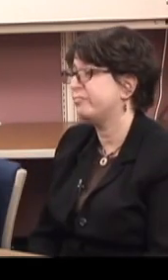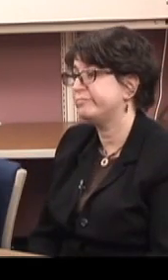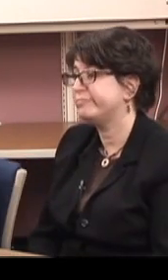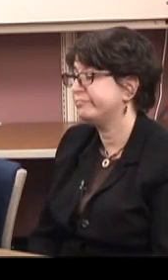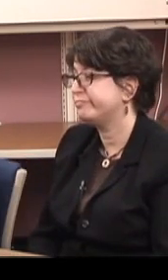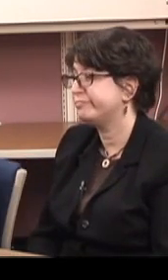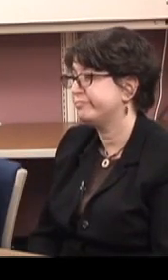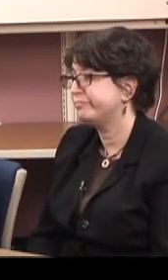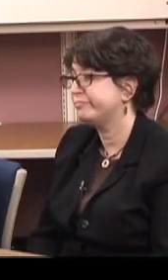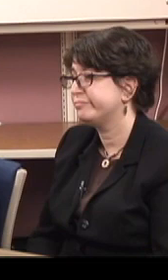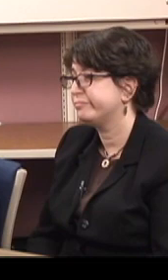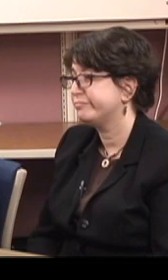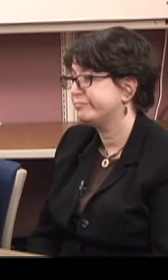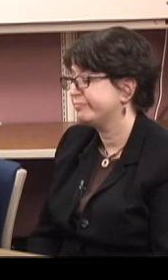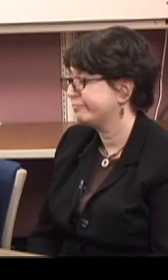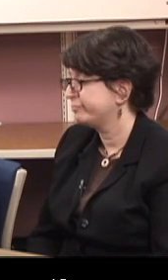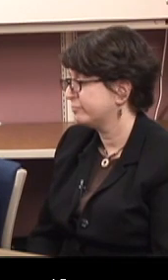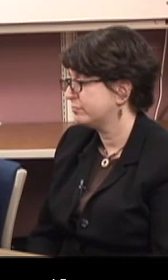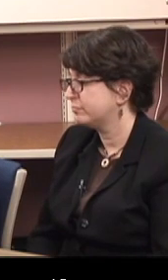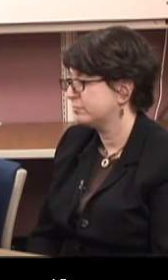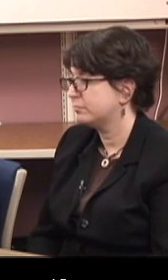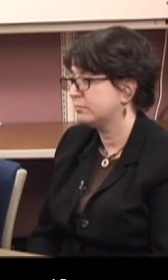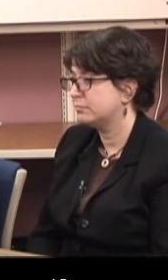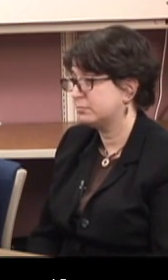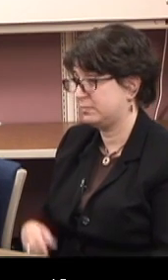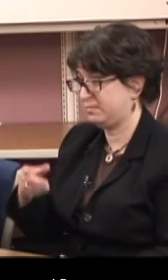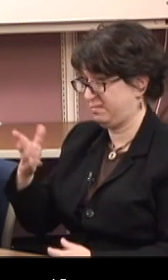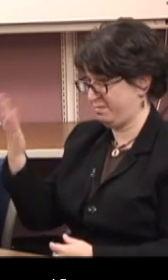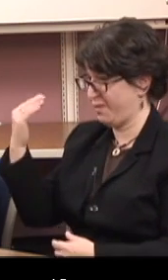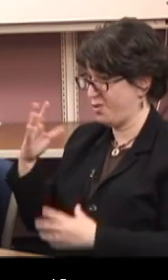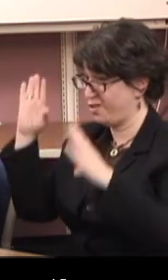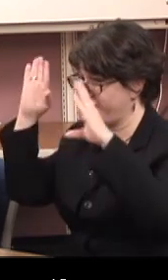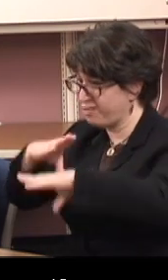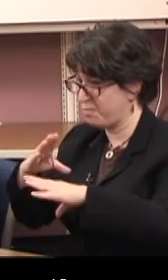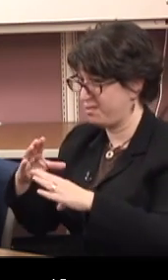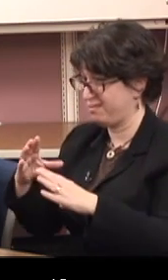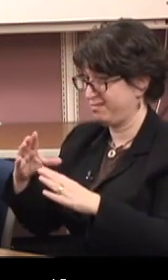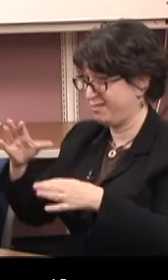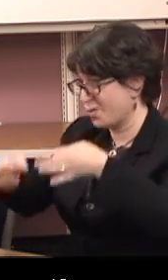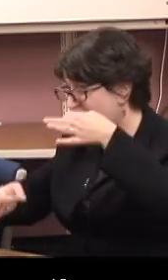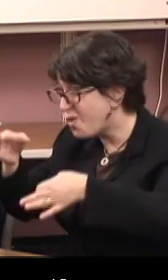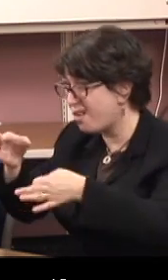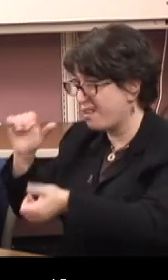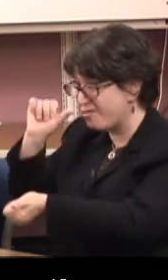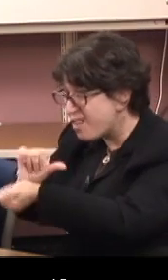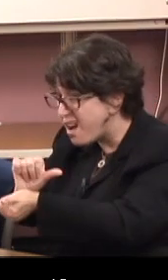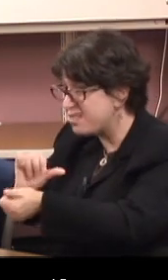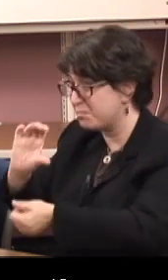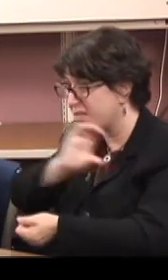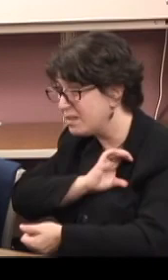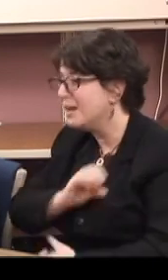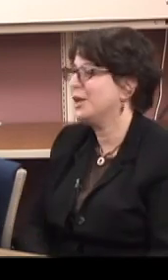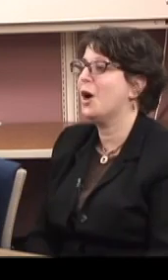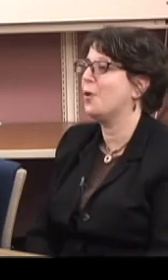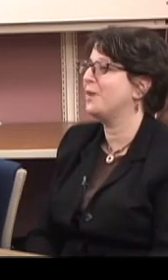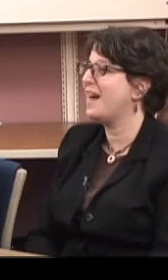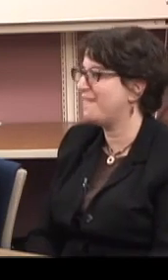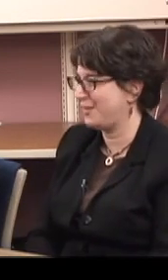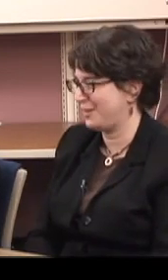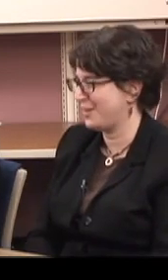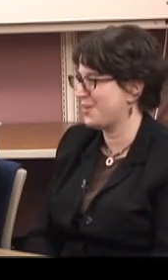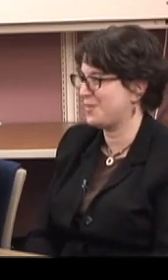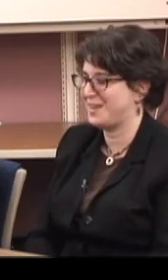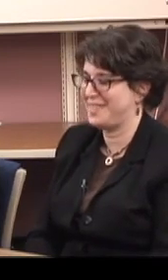No. No. Okay. What about a court record? Do you ever been arrested? No.